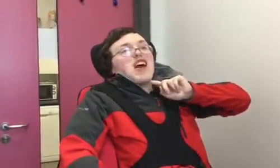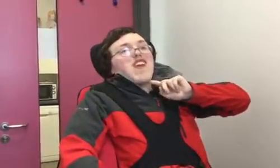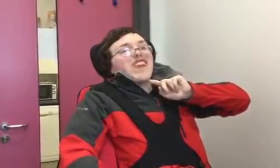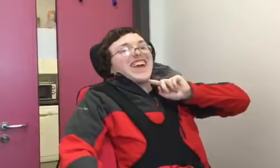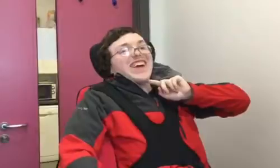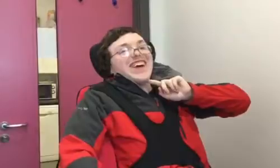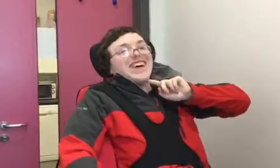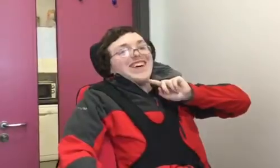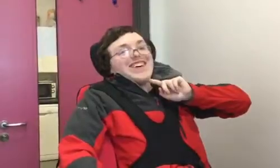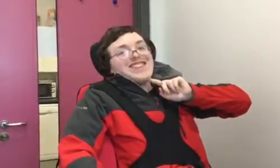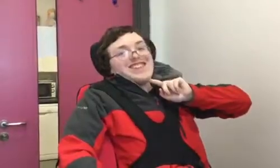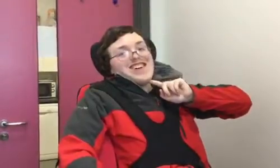driving.